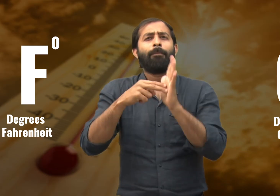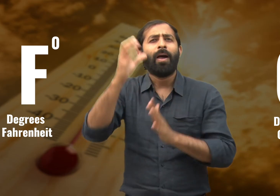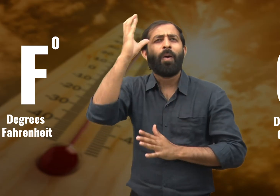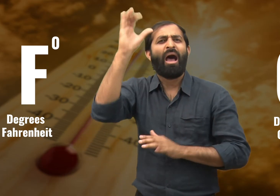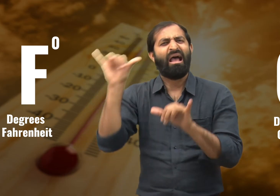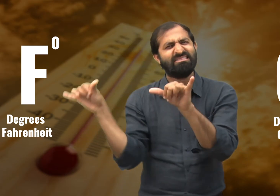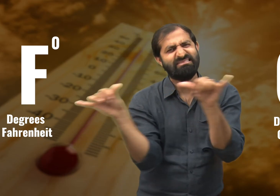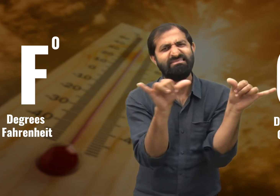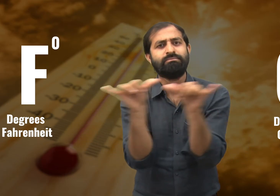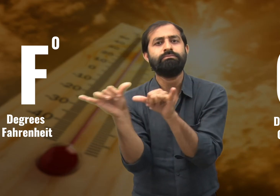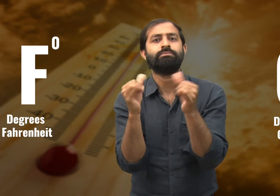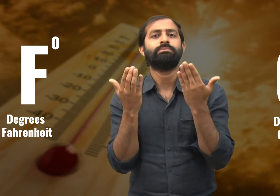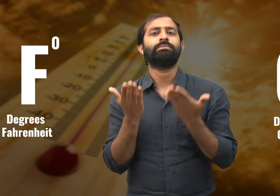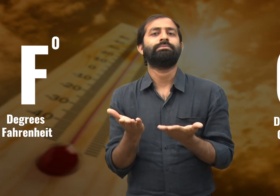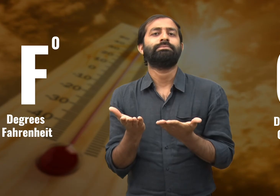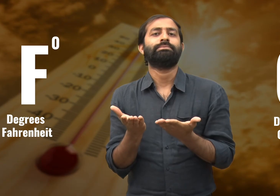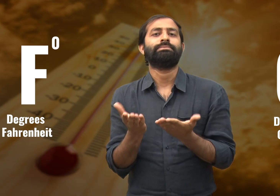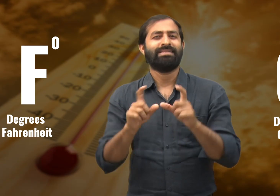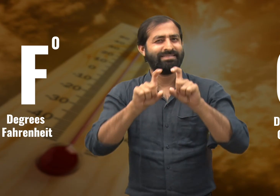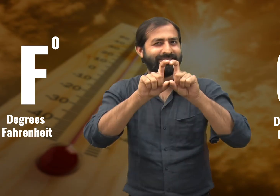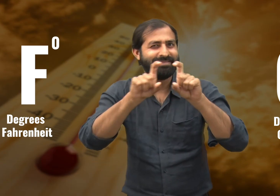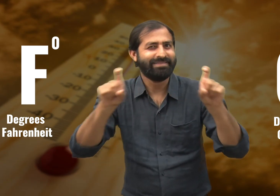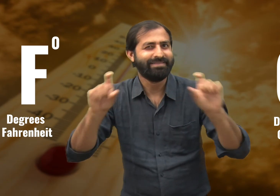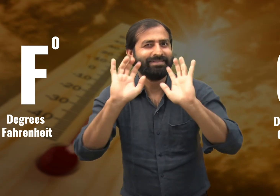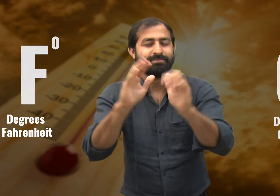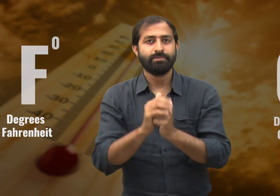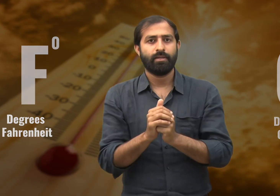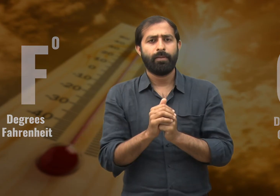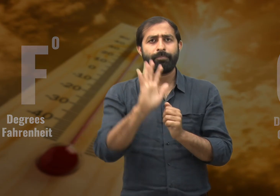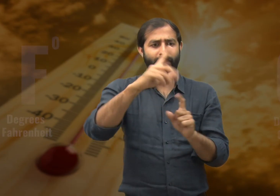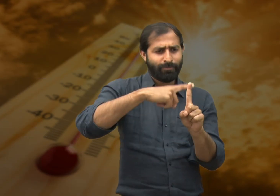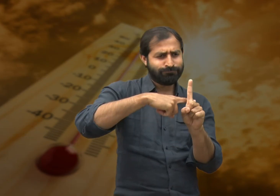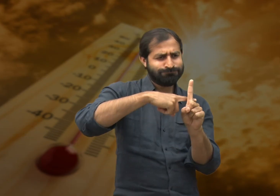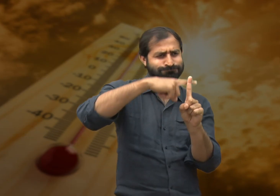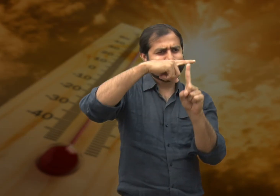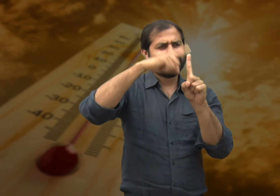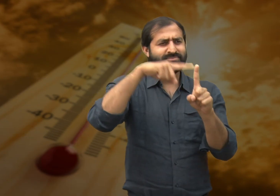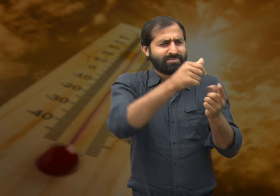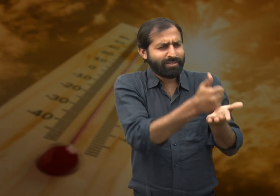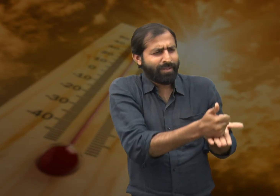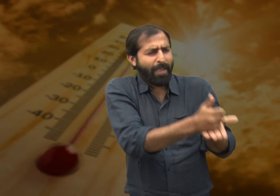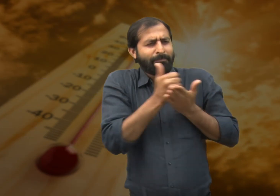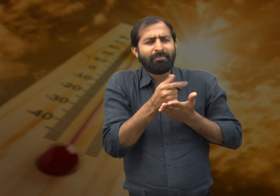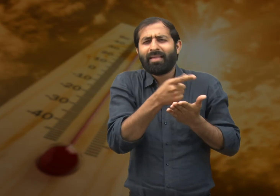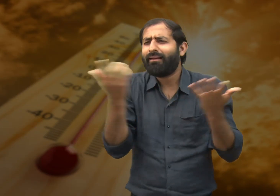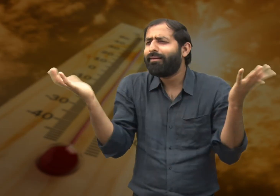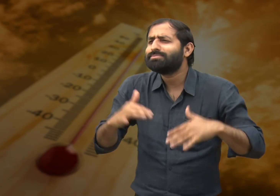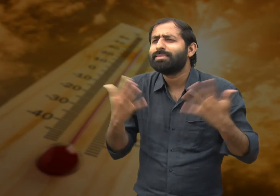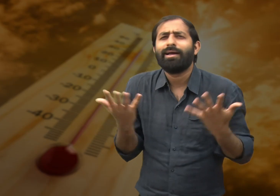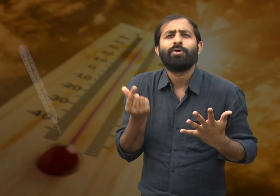Both are different scales of measurement used to calculate the same thing. What are thermometers used for?